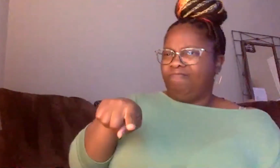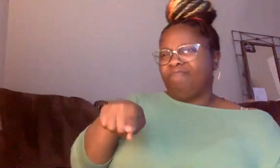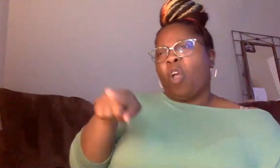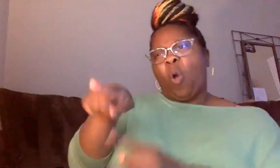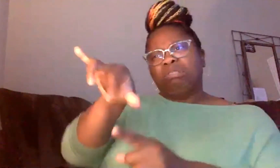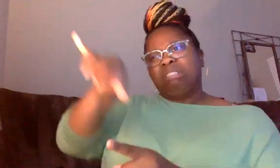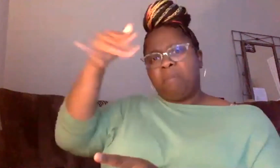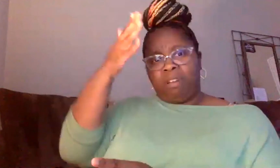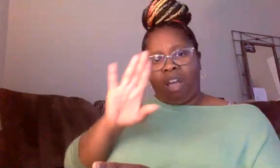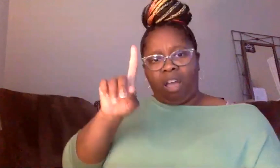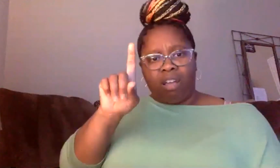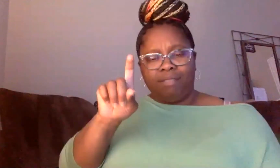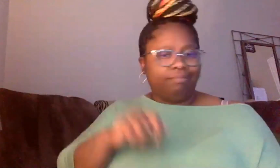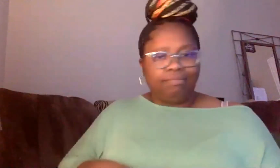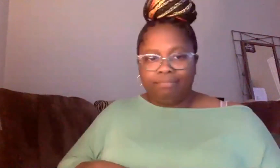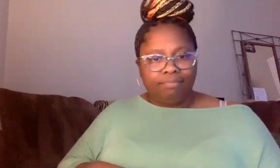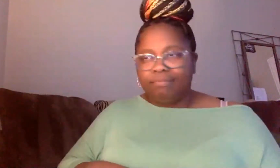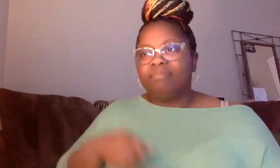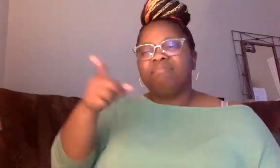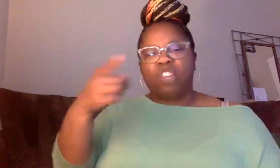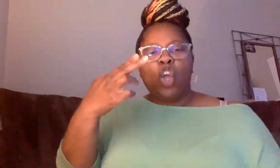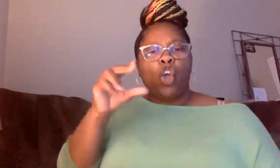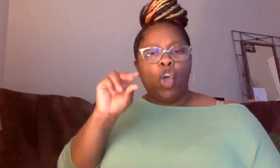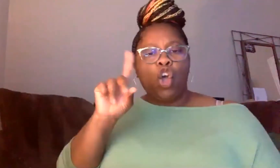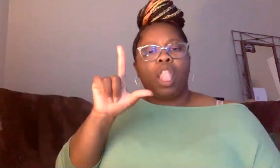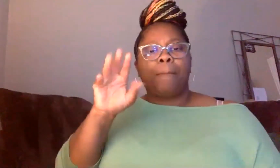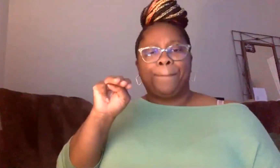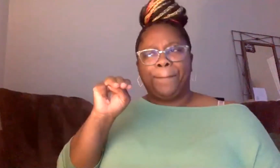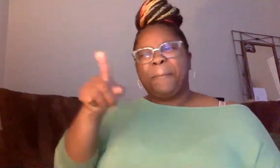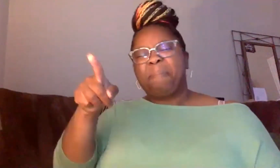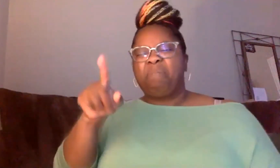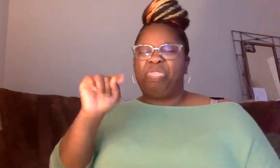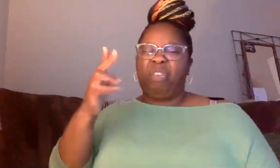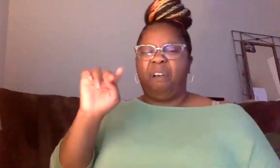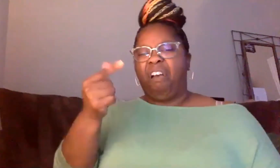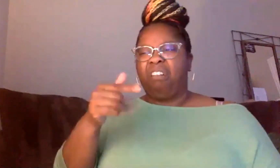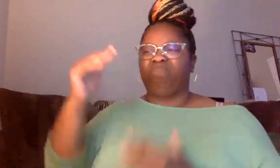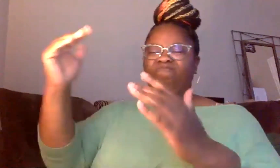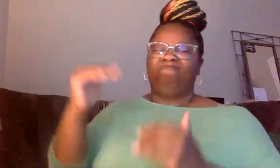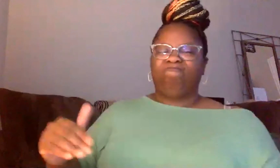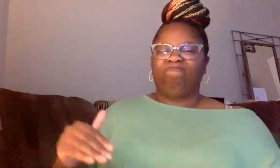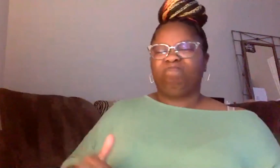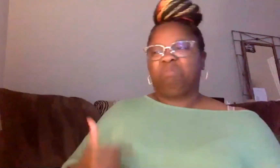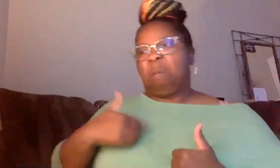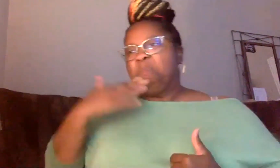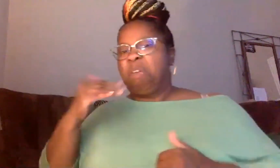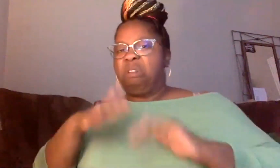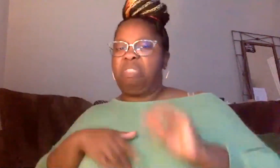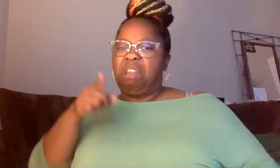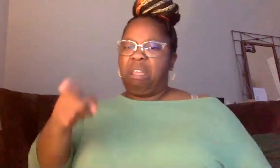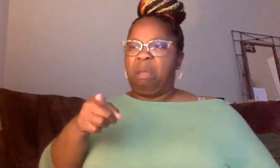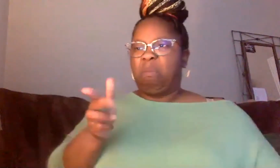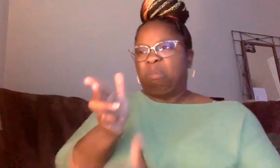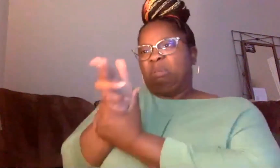block? So if he's coming in there with the mindset that I'm better than this person. I have a bias because